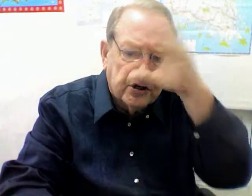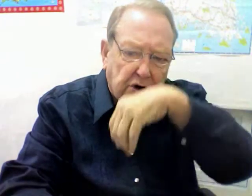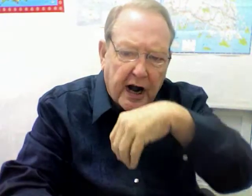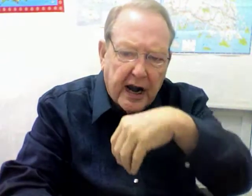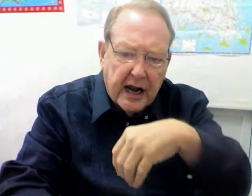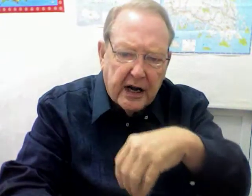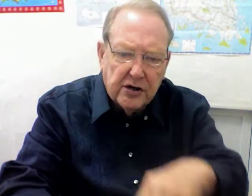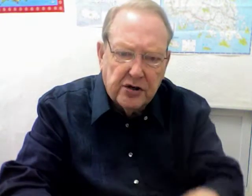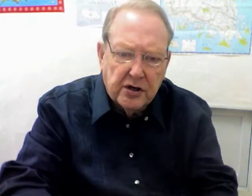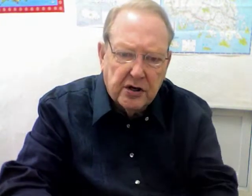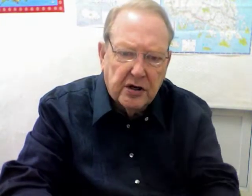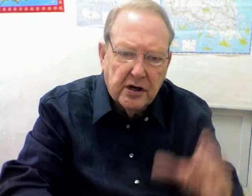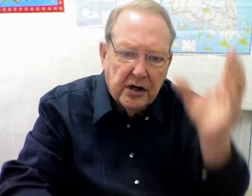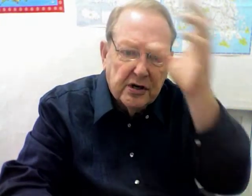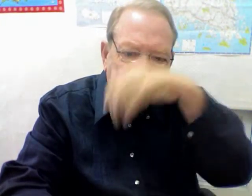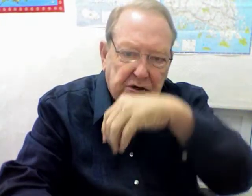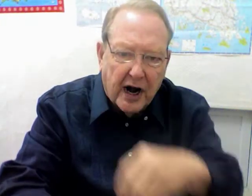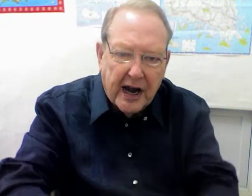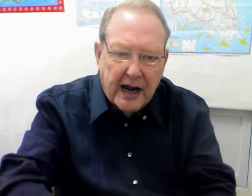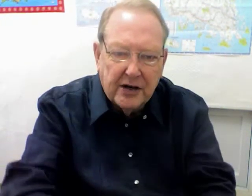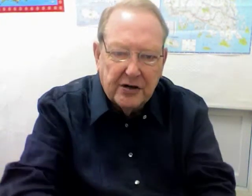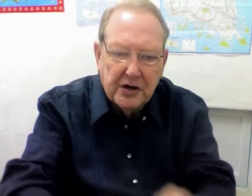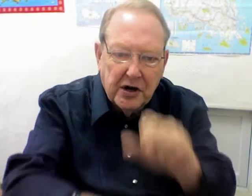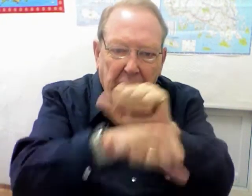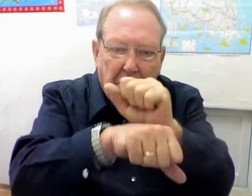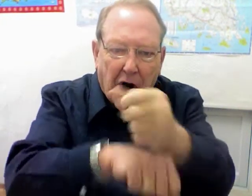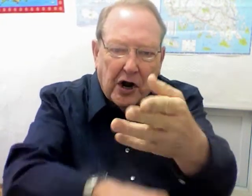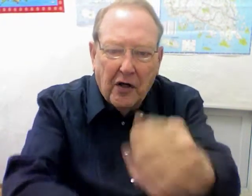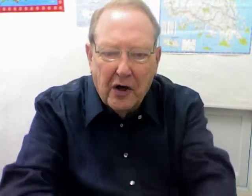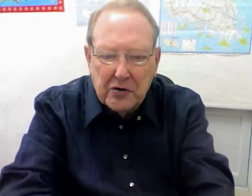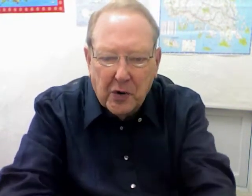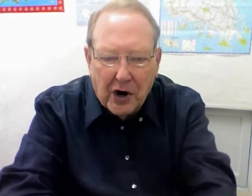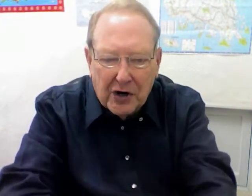Silly. Strange. Work on those words.